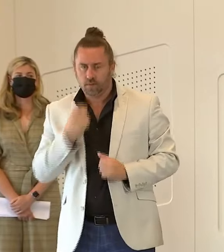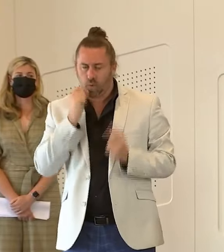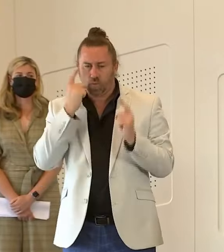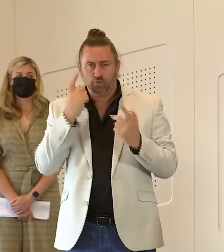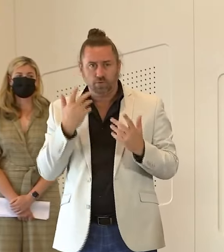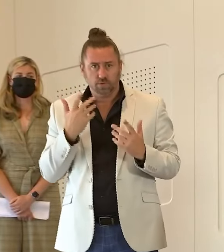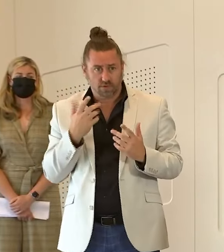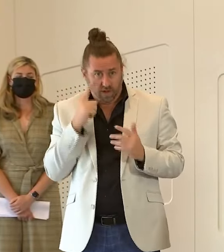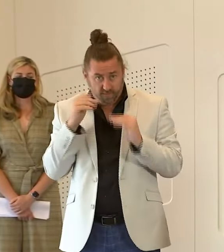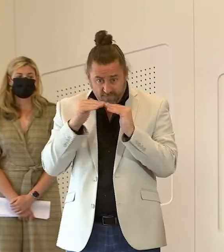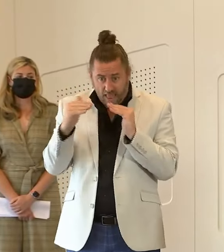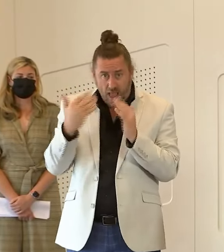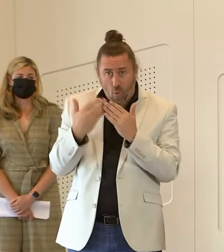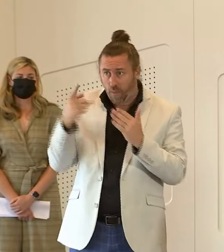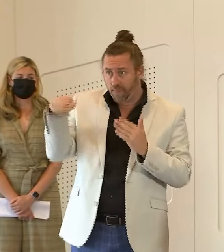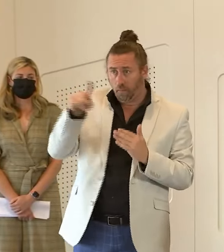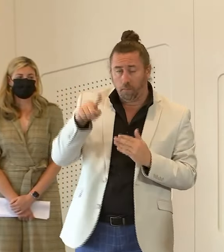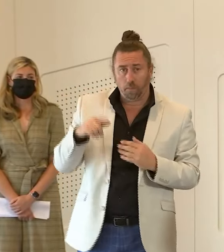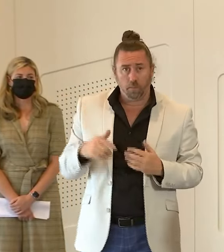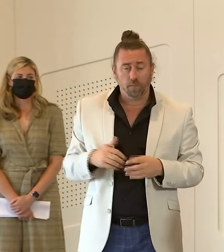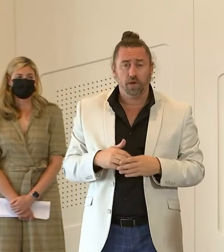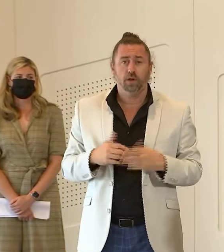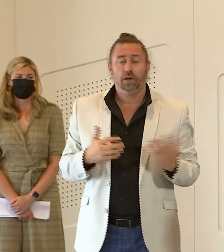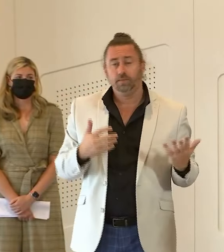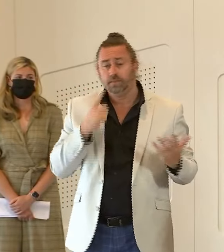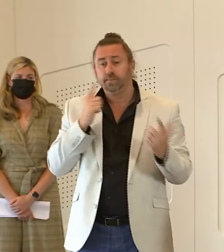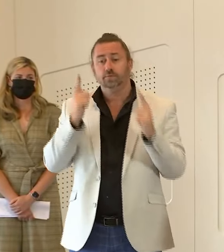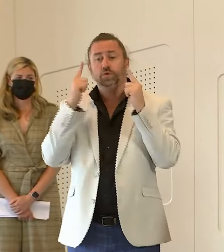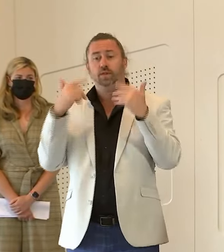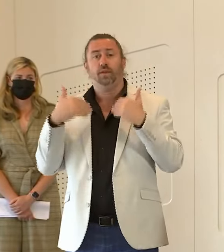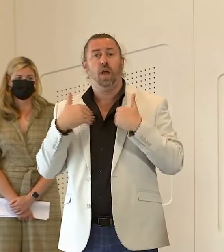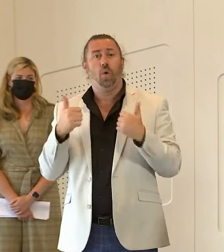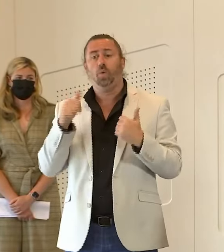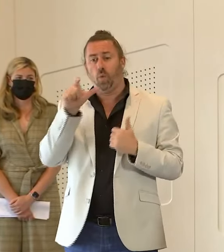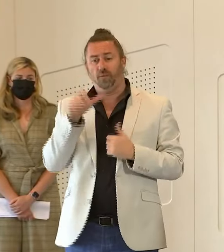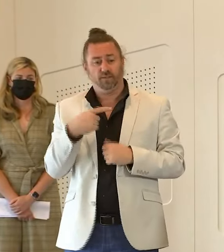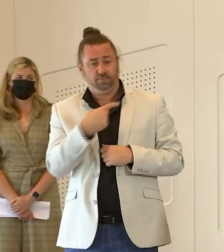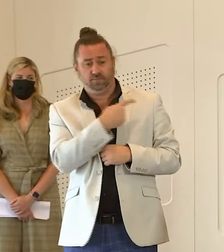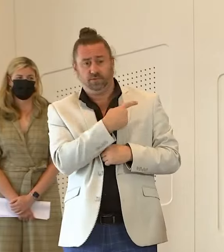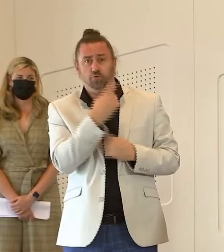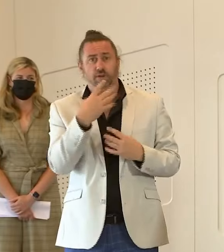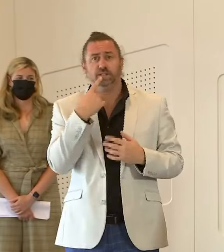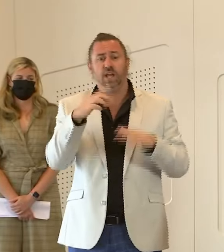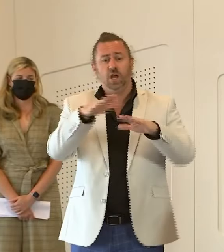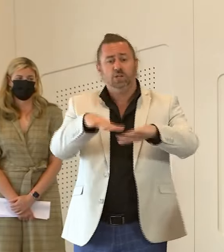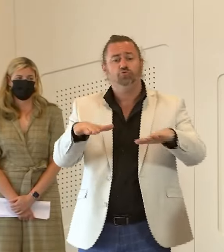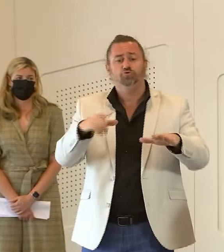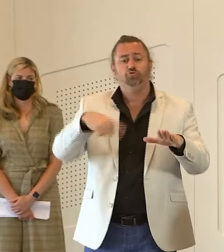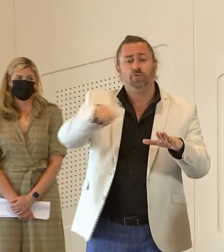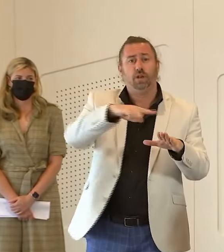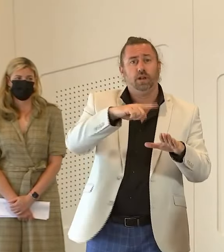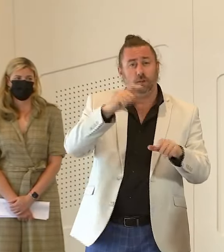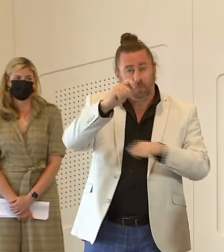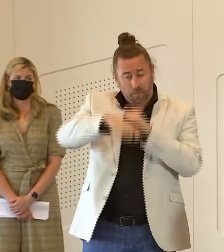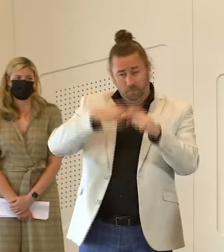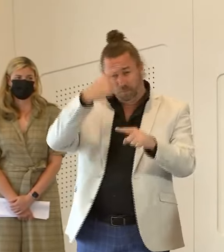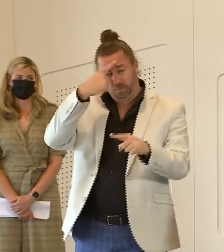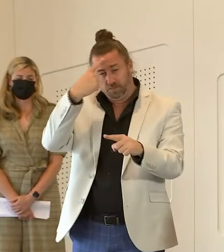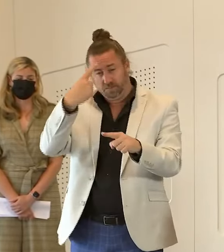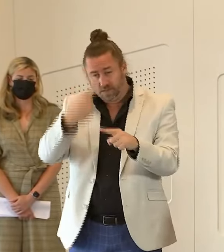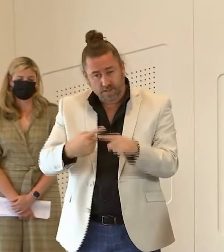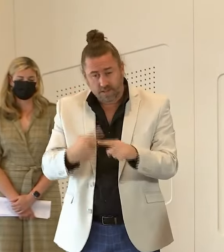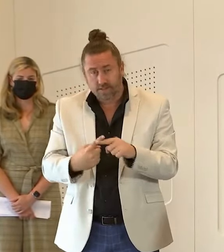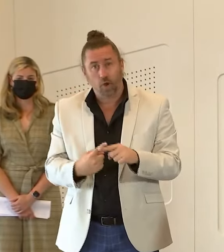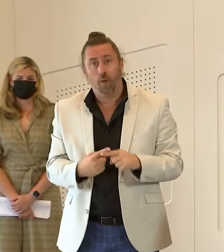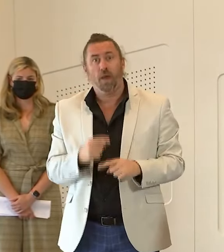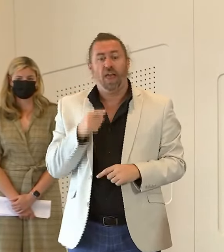look as the chief health officer has said you know that the children themselves are not likely to commit seriously and well but they are likely